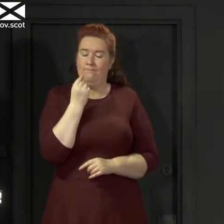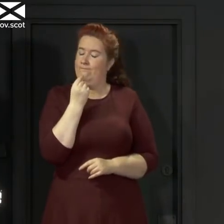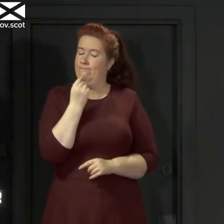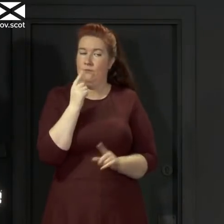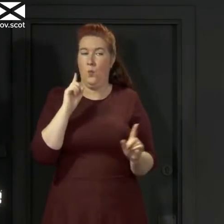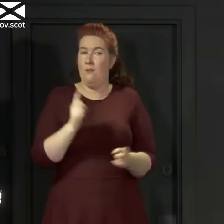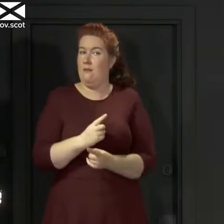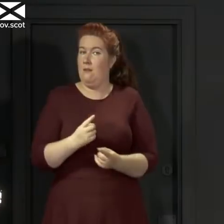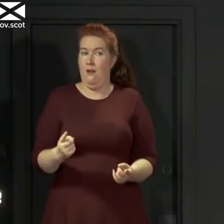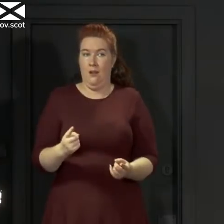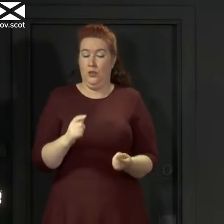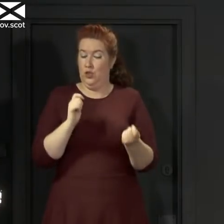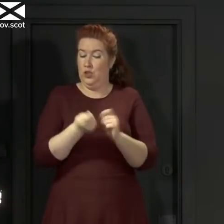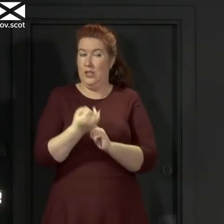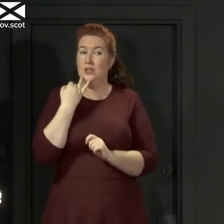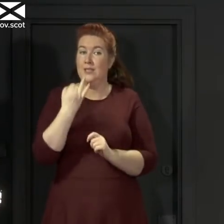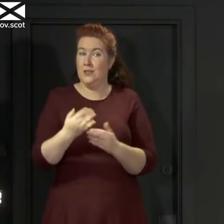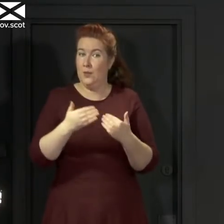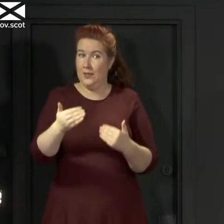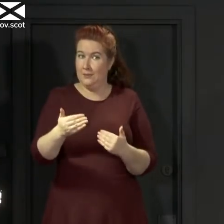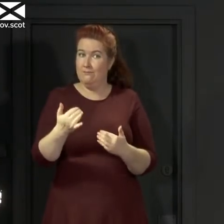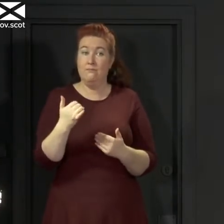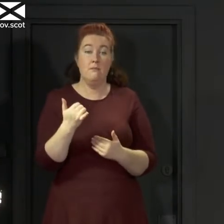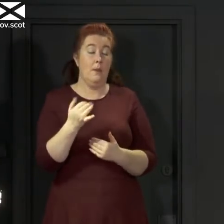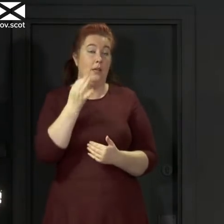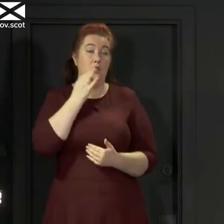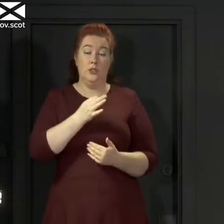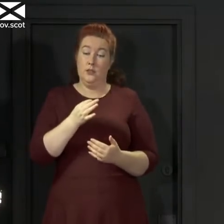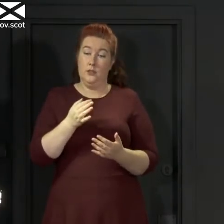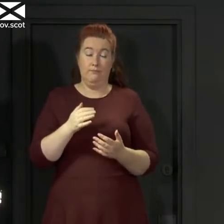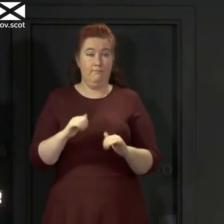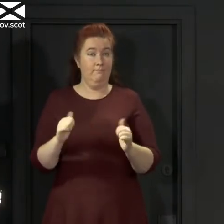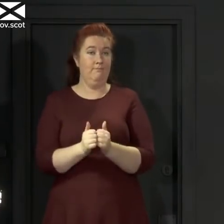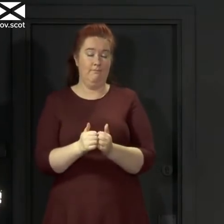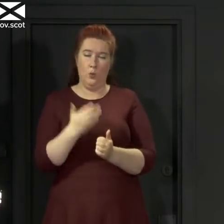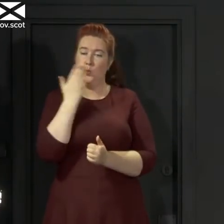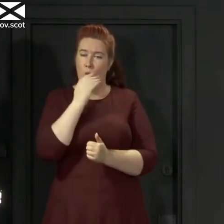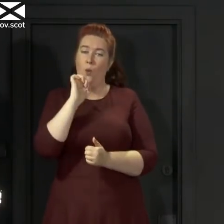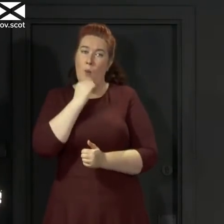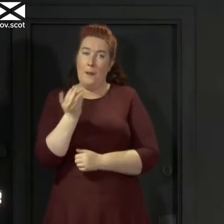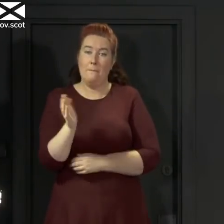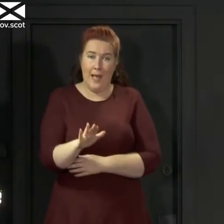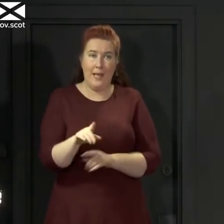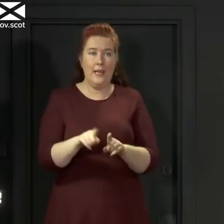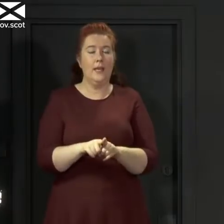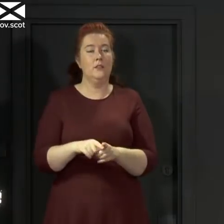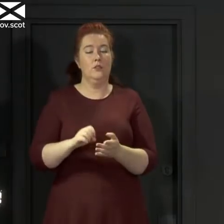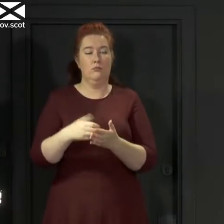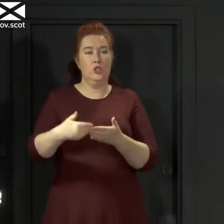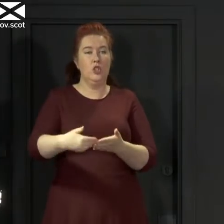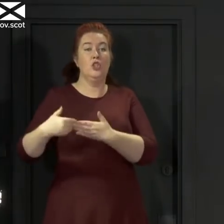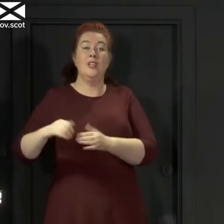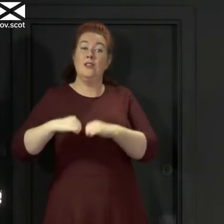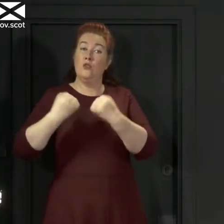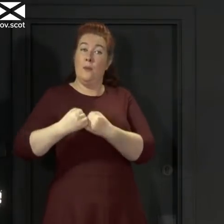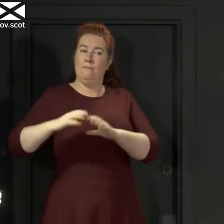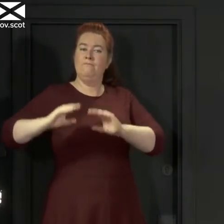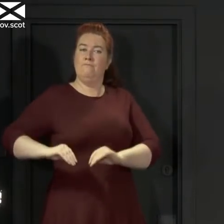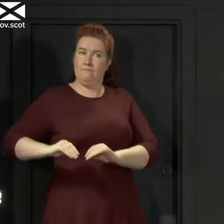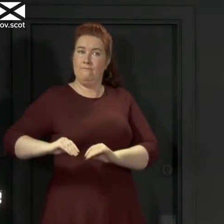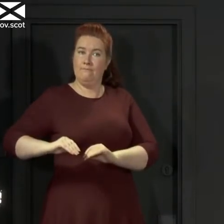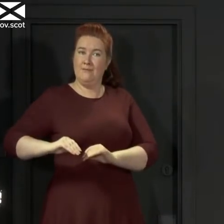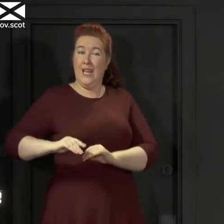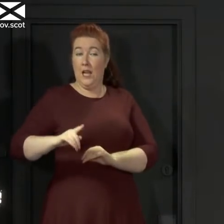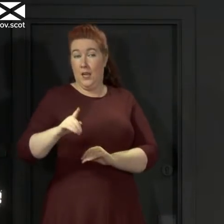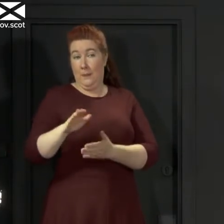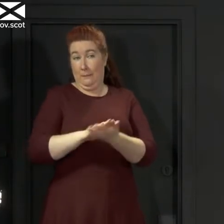to make any changes next week beyond confirming the return of schooling and a pause in shielding. And so for those businesses who